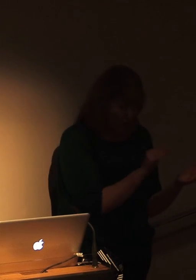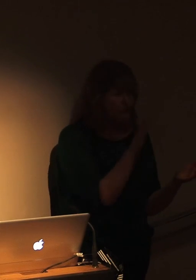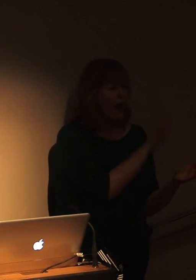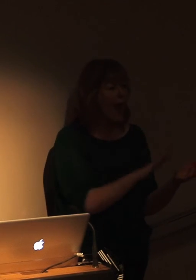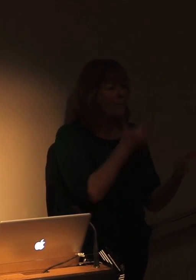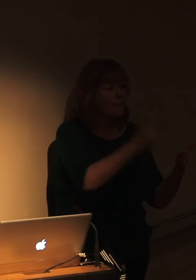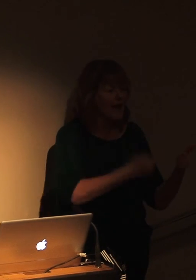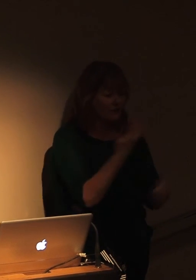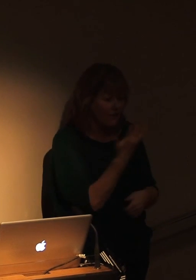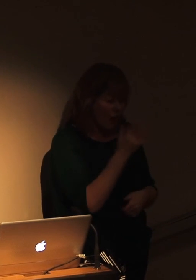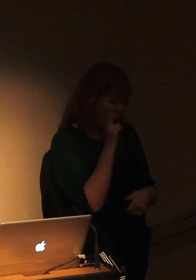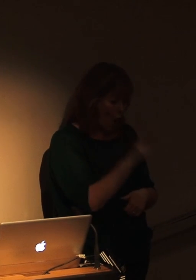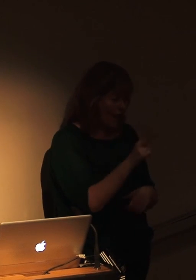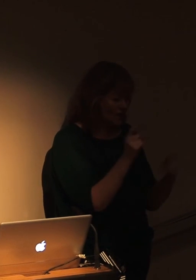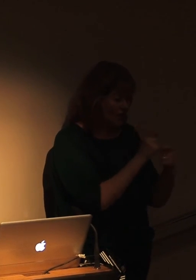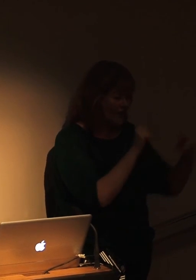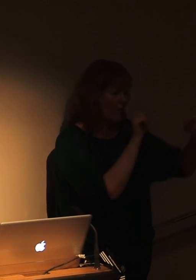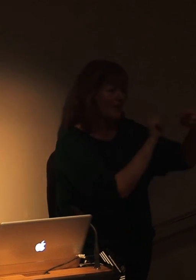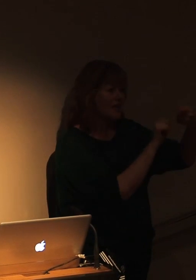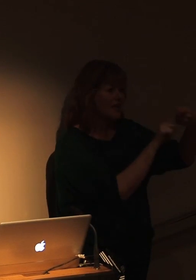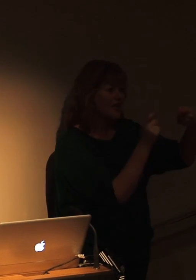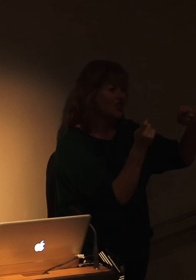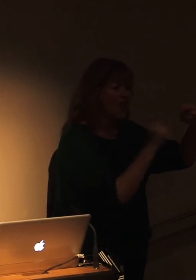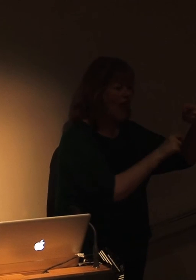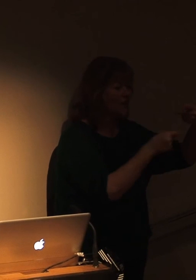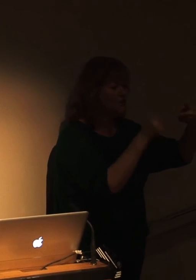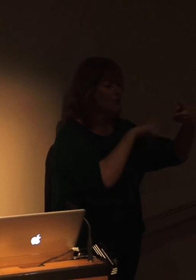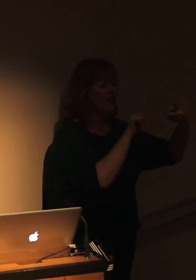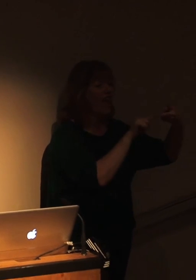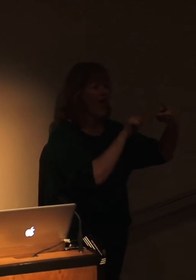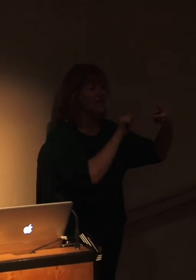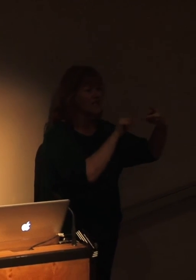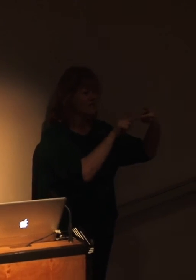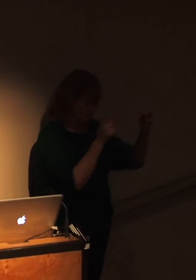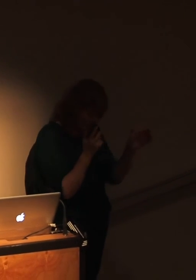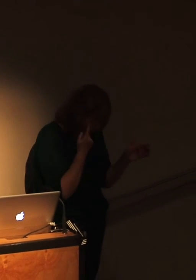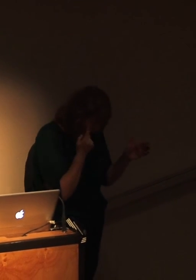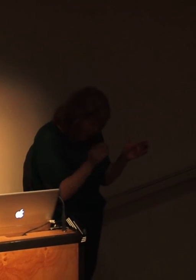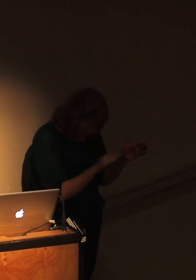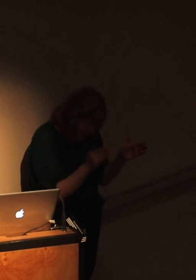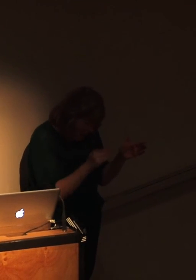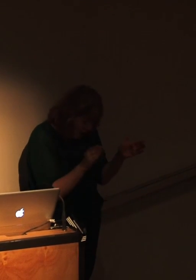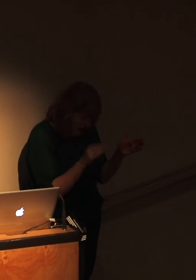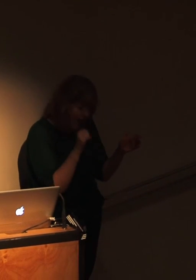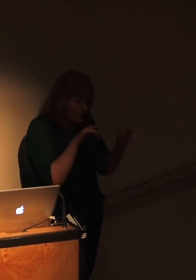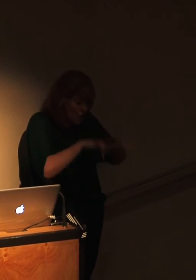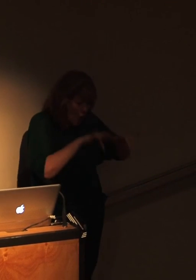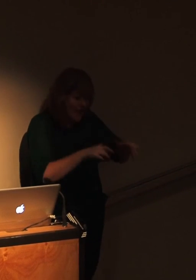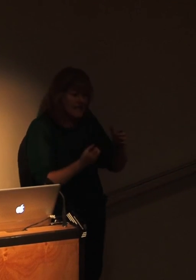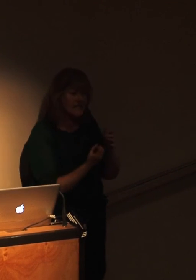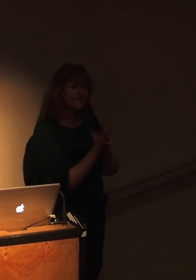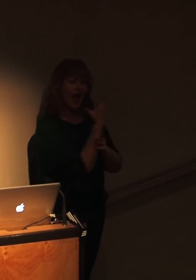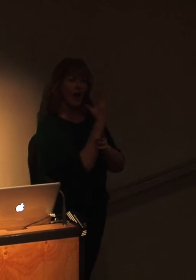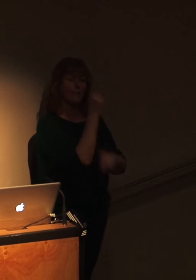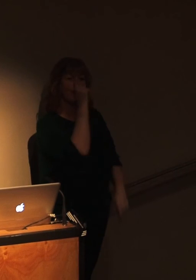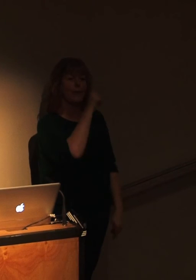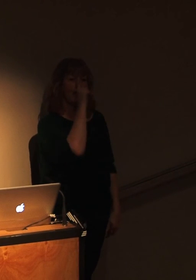15, and they're looking for the change from the beginning of the film to the middle of the film. And if they haven't developed your characters, and set your story up by